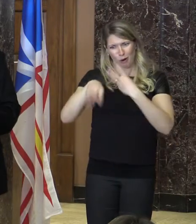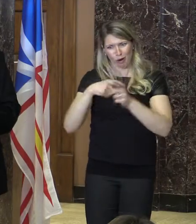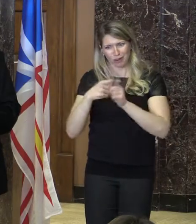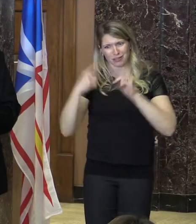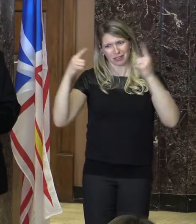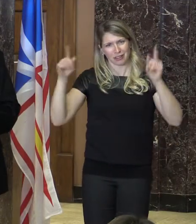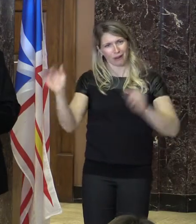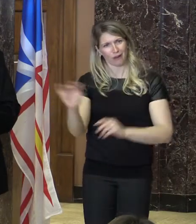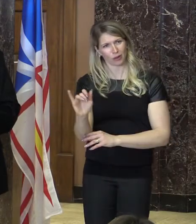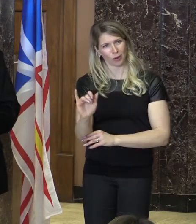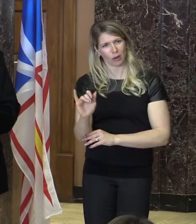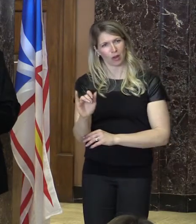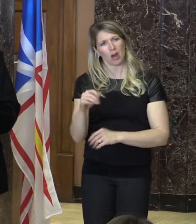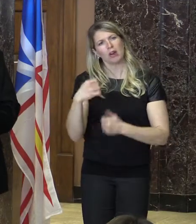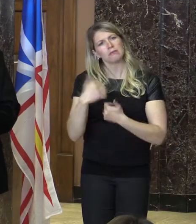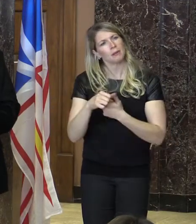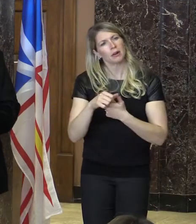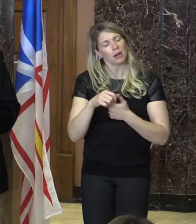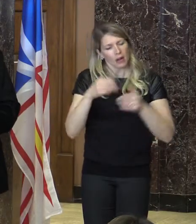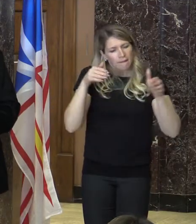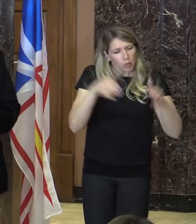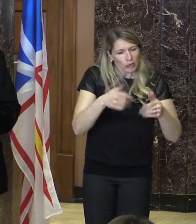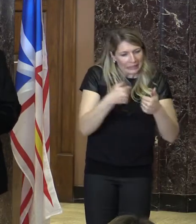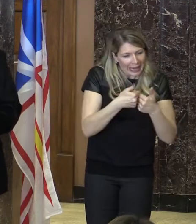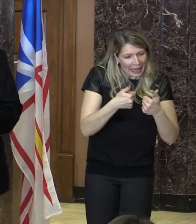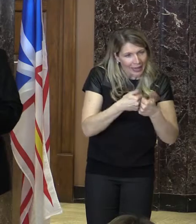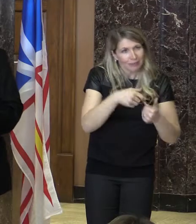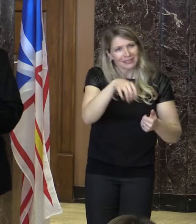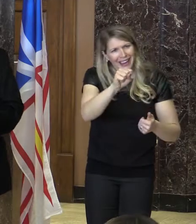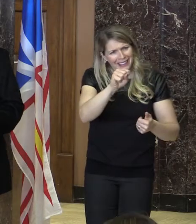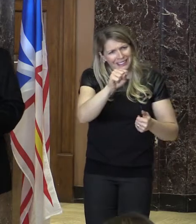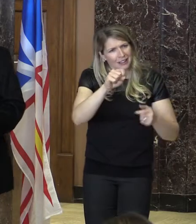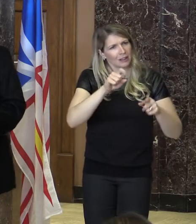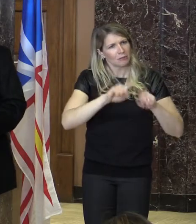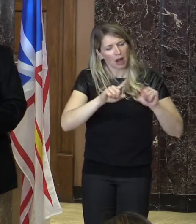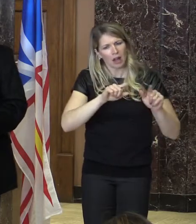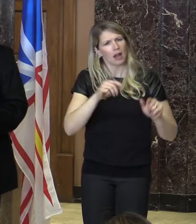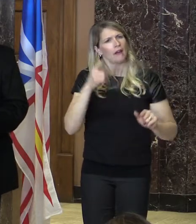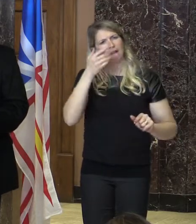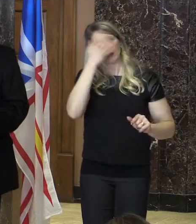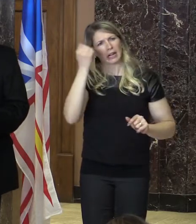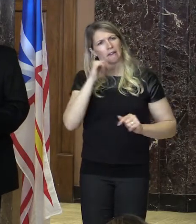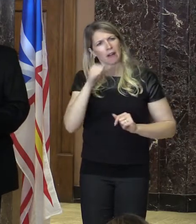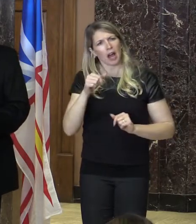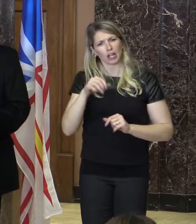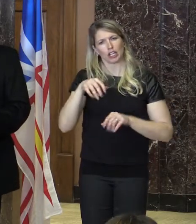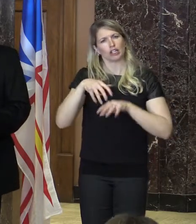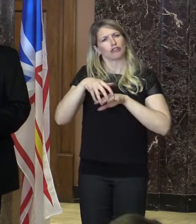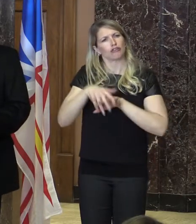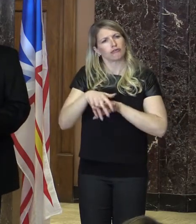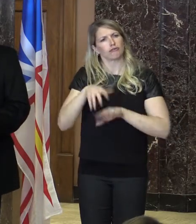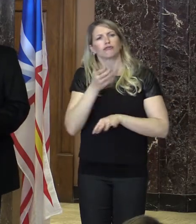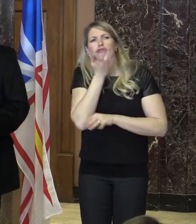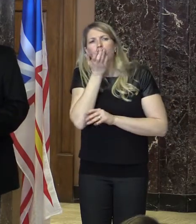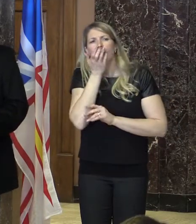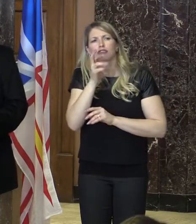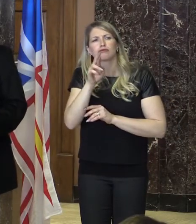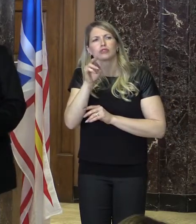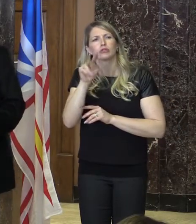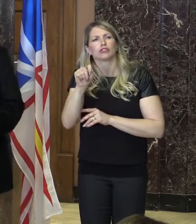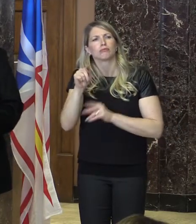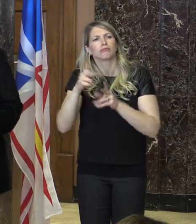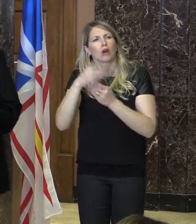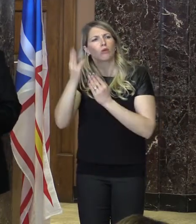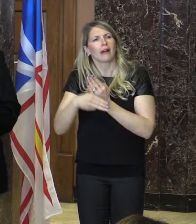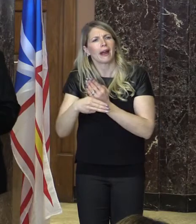is not just about games. We are also committed to our grassroots program, which takes place in every day of the week and touches more than 100